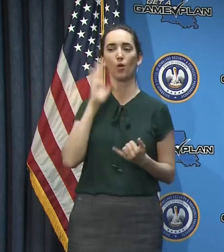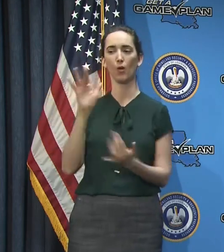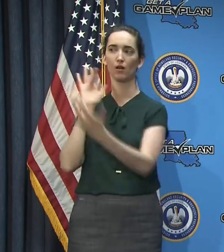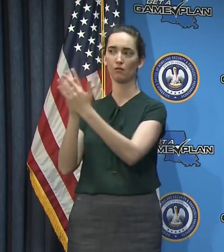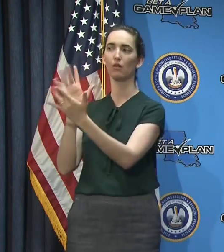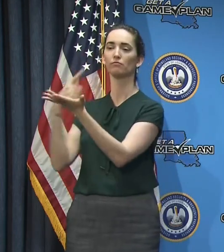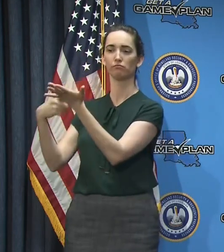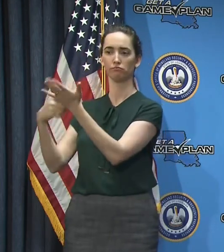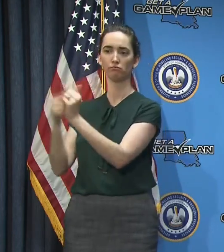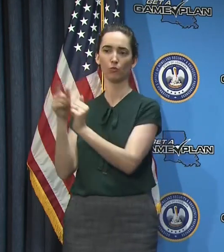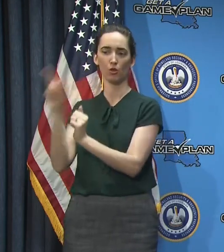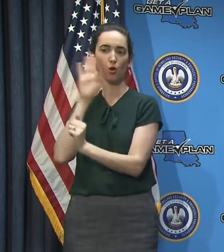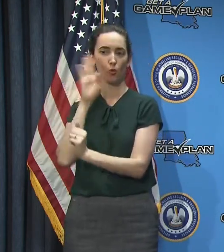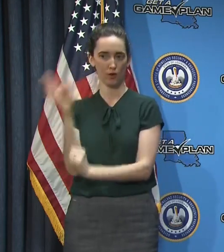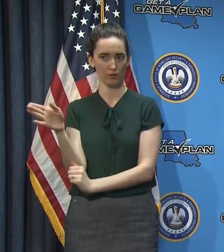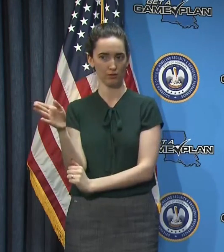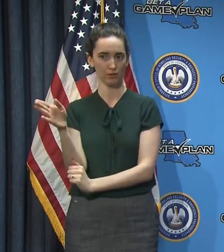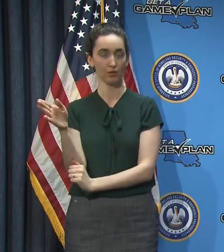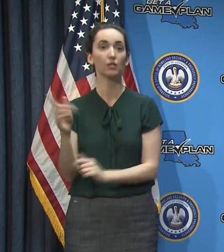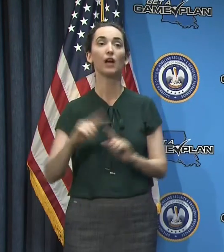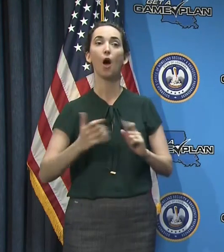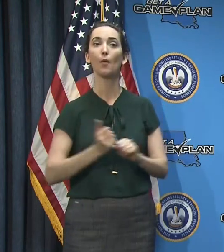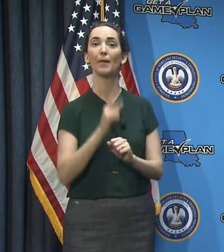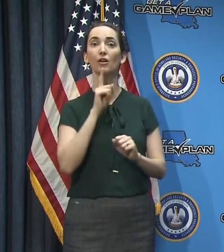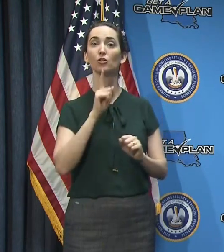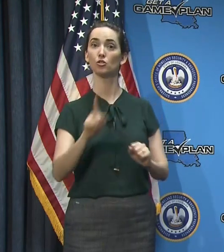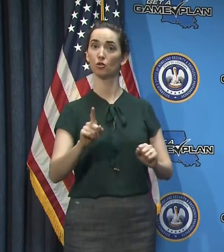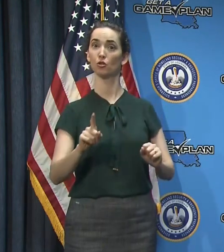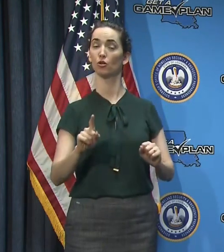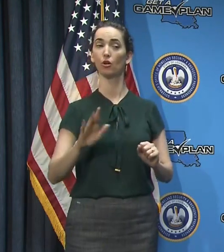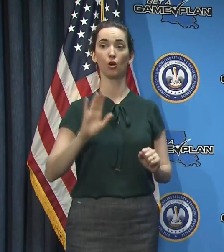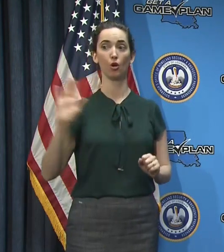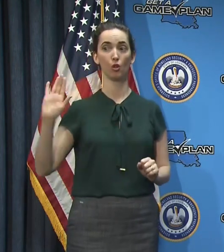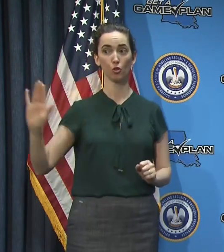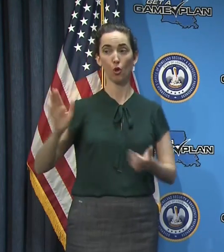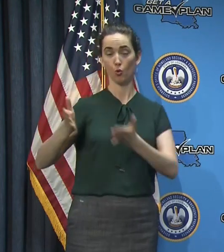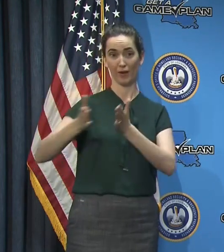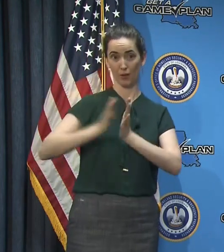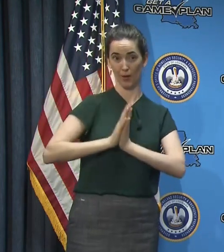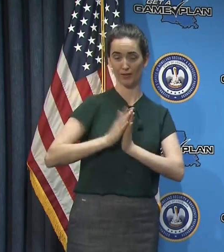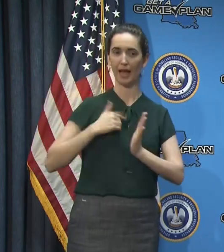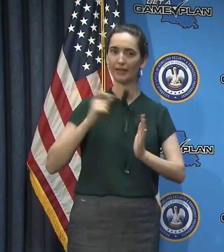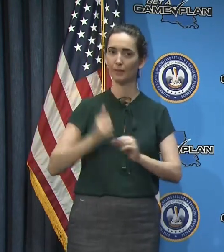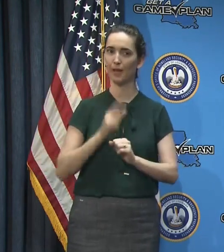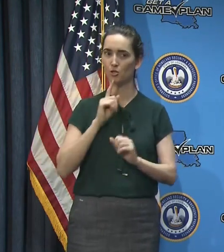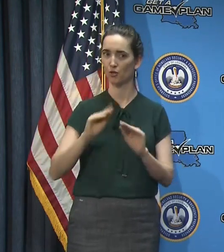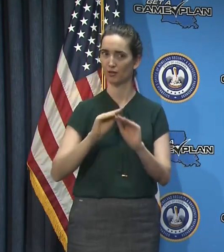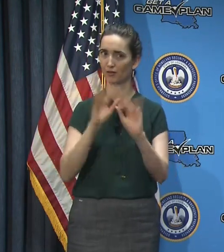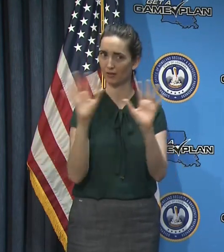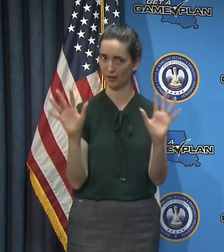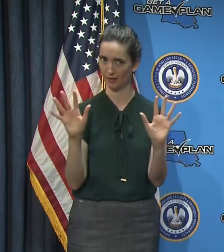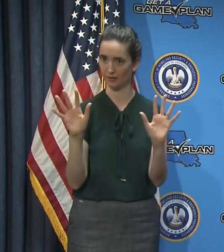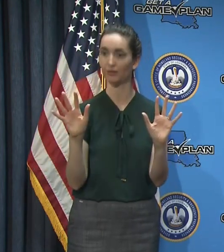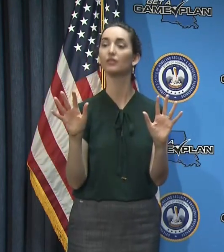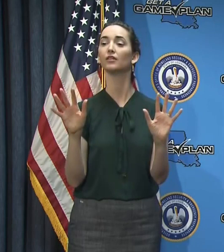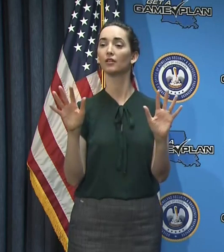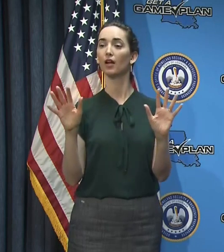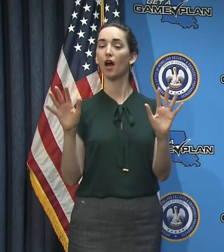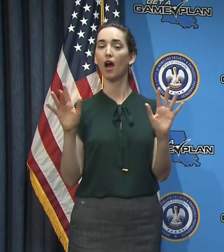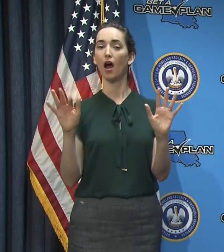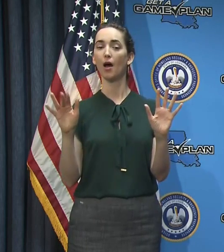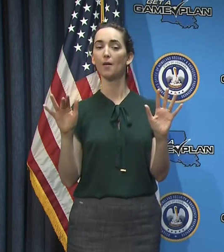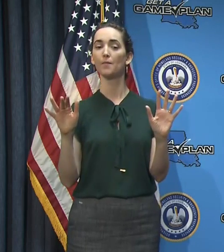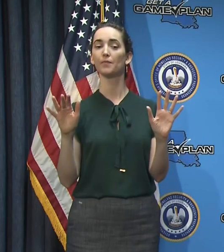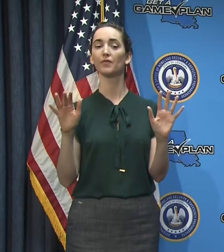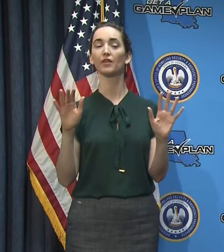uh, make sure that, that I'm clear on, on what they're requesting and some other things. And I'll be making an announcement. Um,